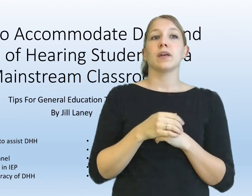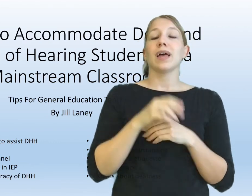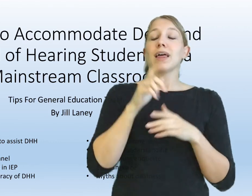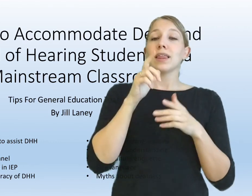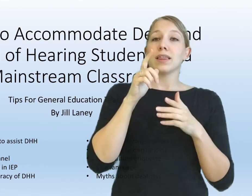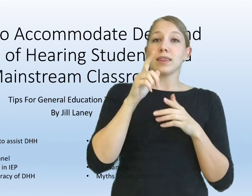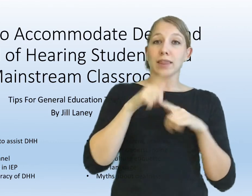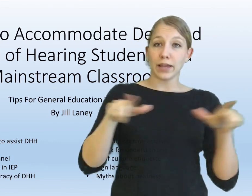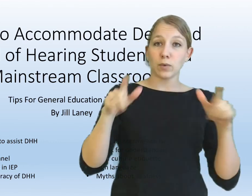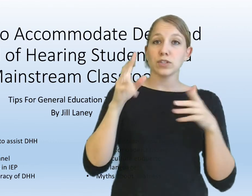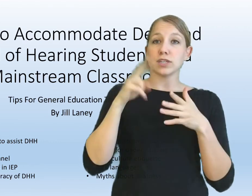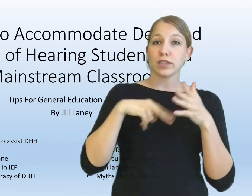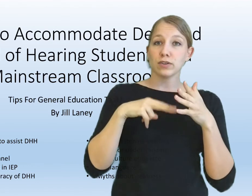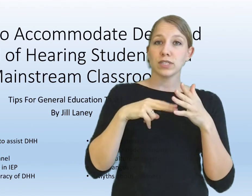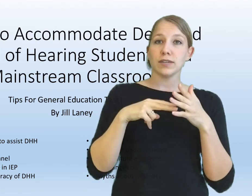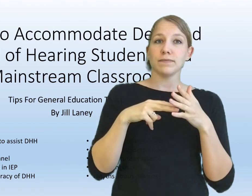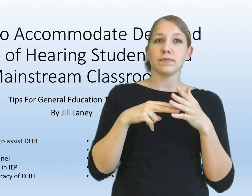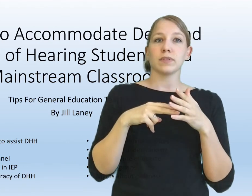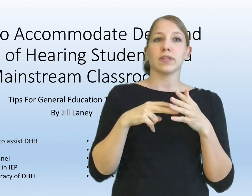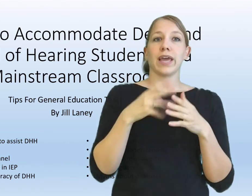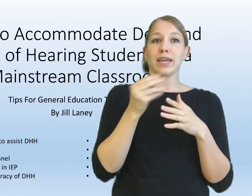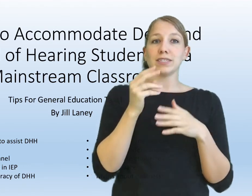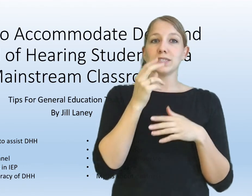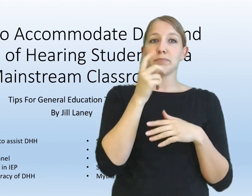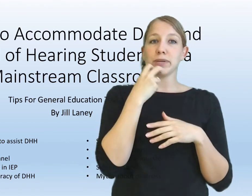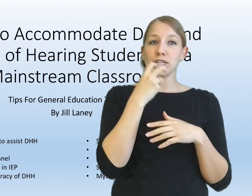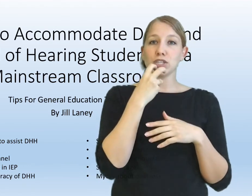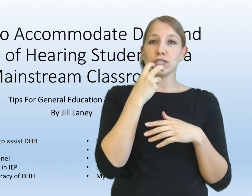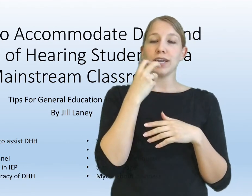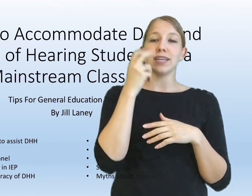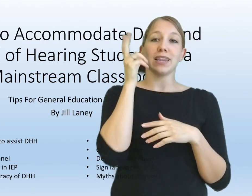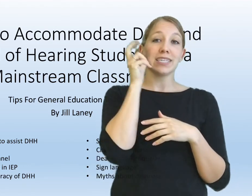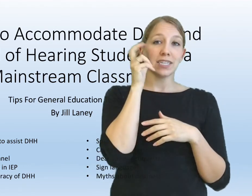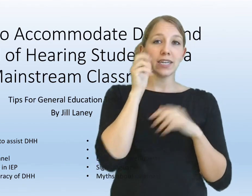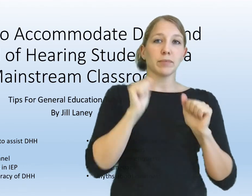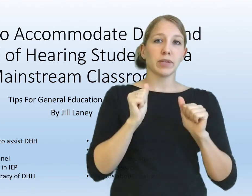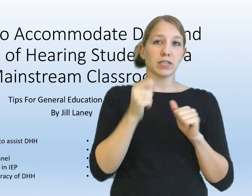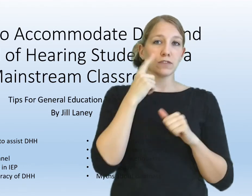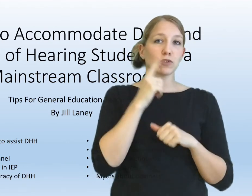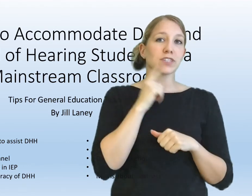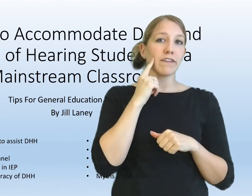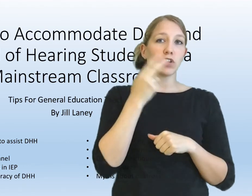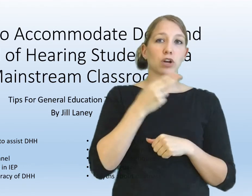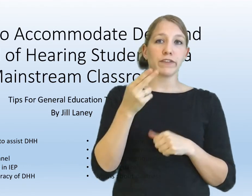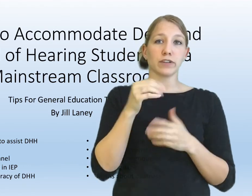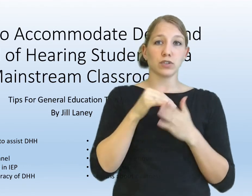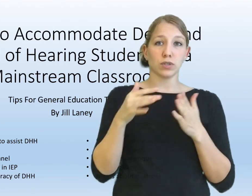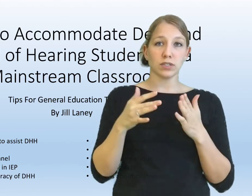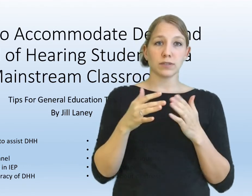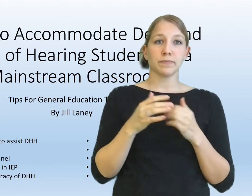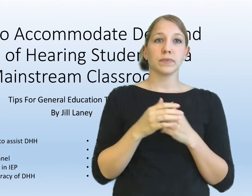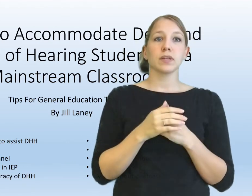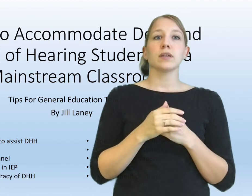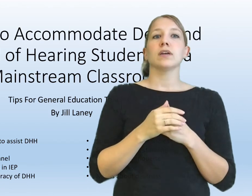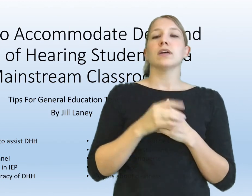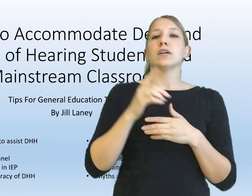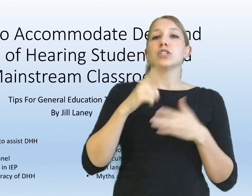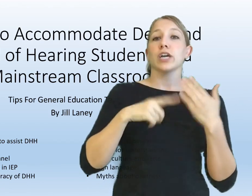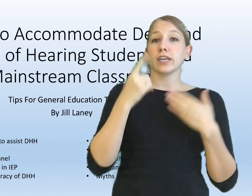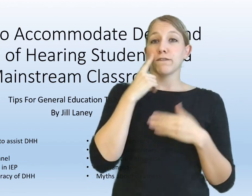language and literacy, and speech and listening abilities for deaf and hard of hearing students,